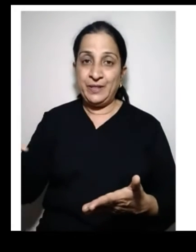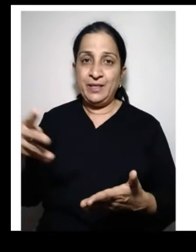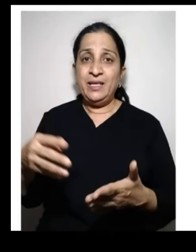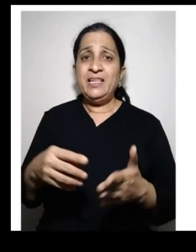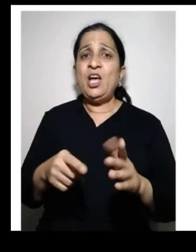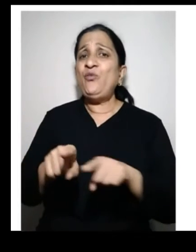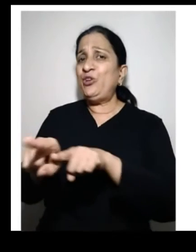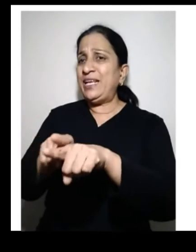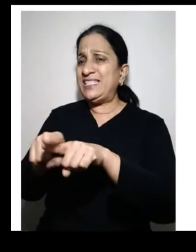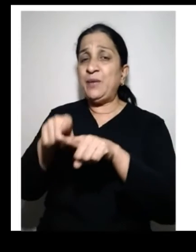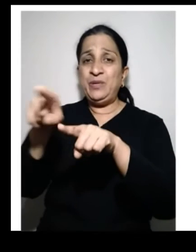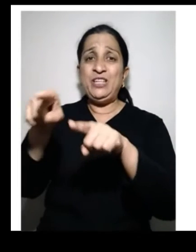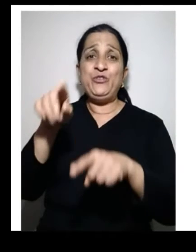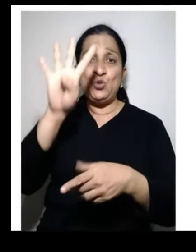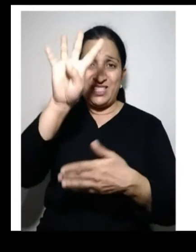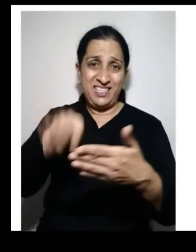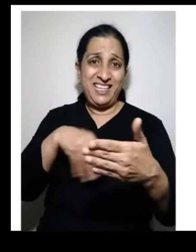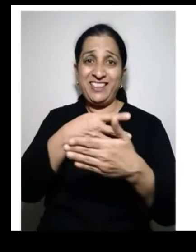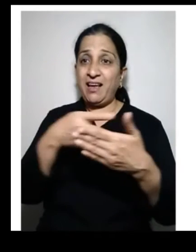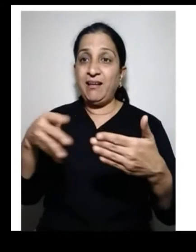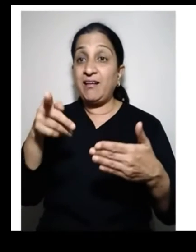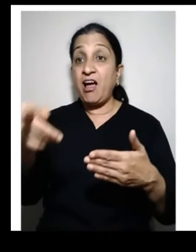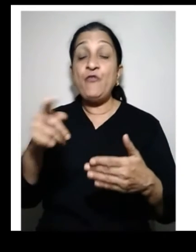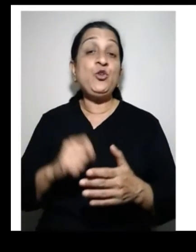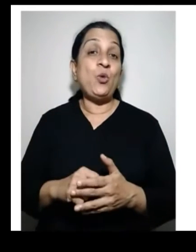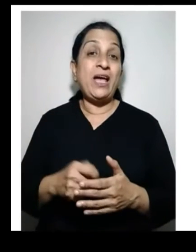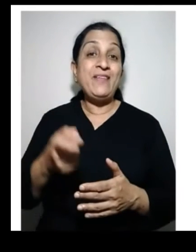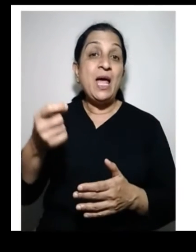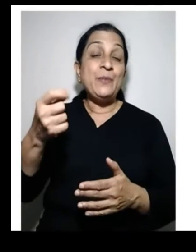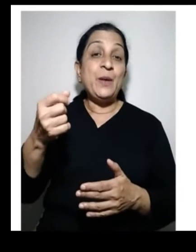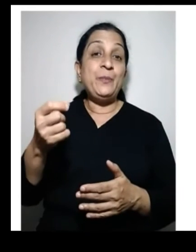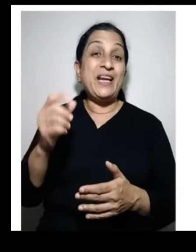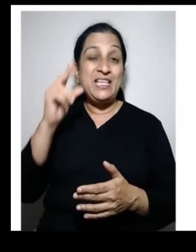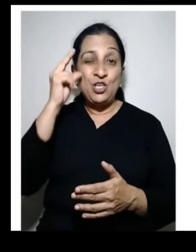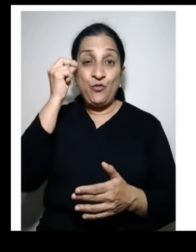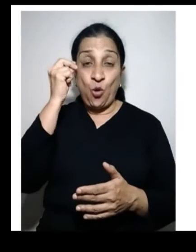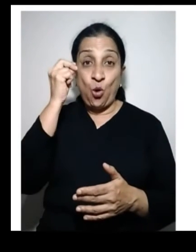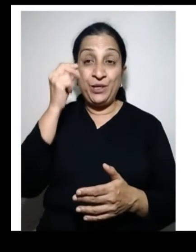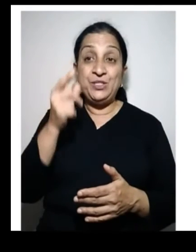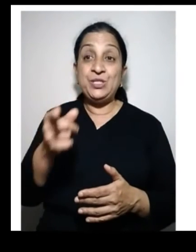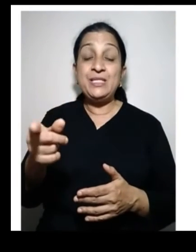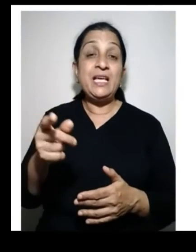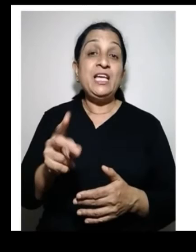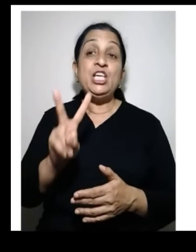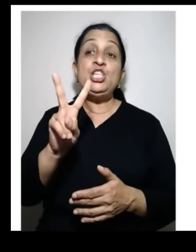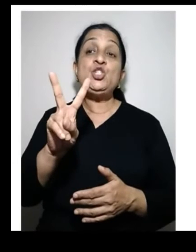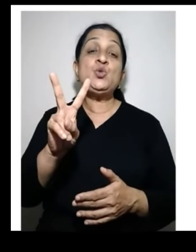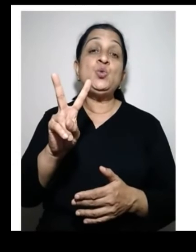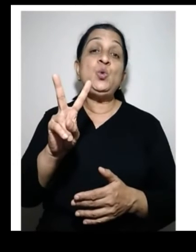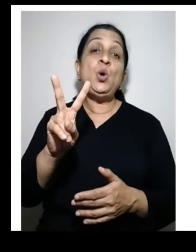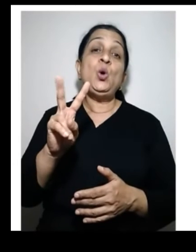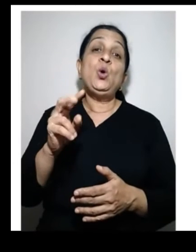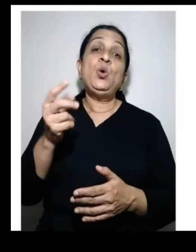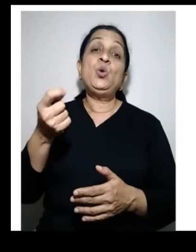the price decreases. In the table there, you will see that the price of oranges,